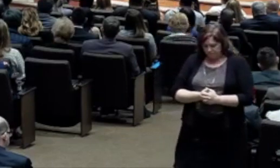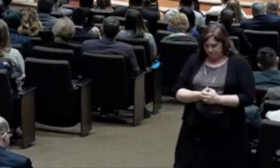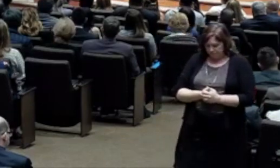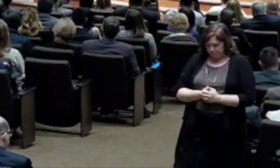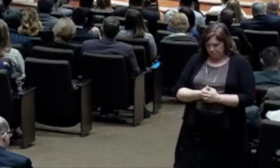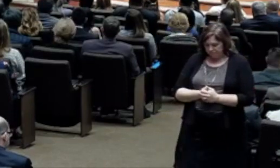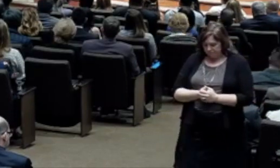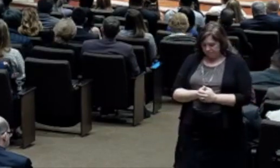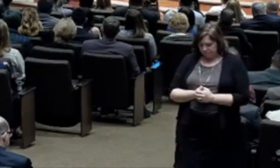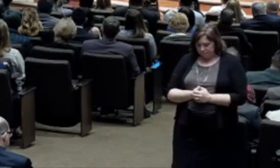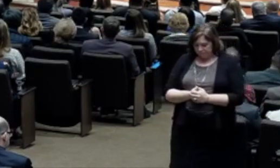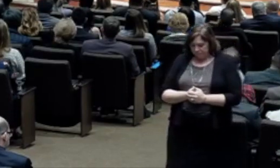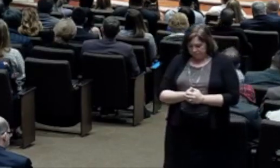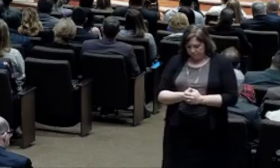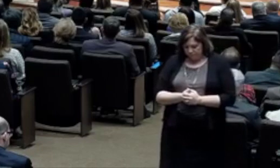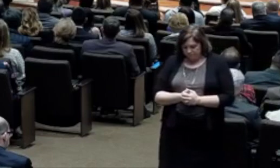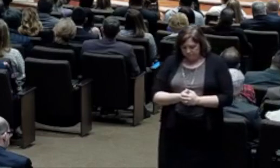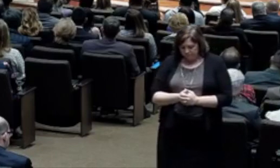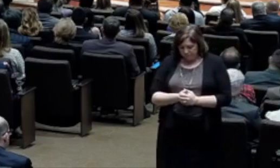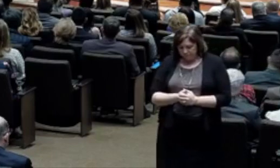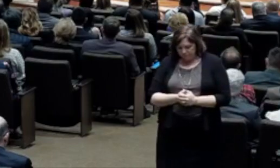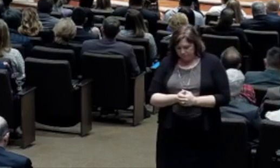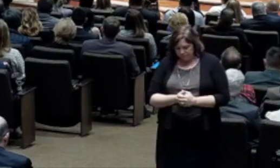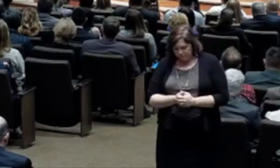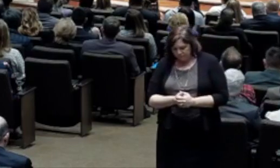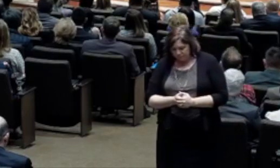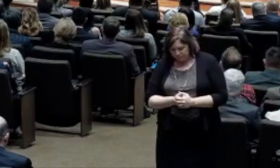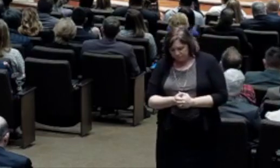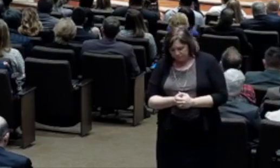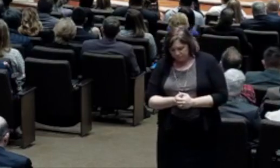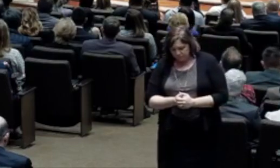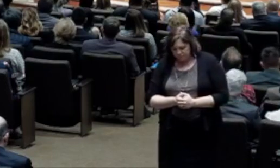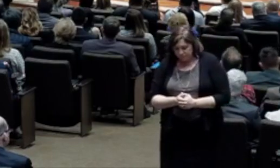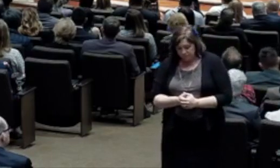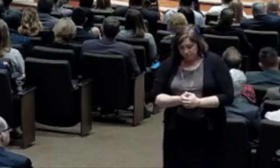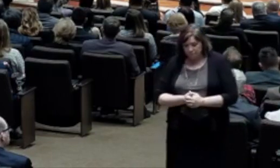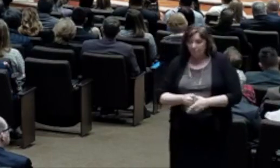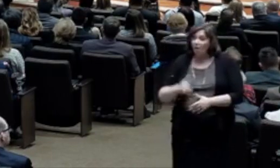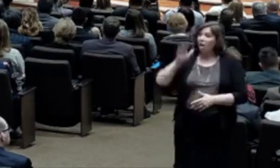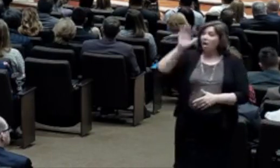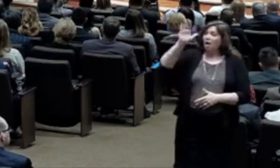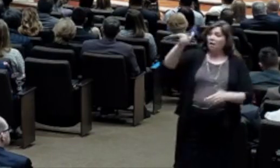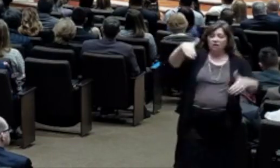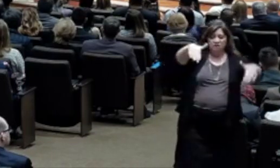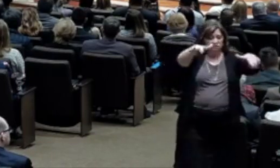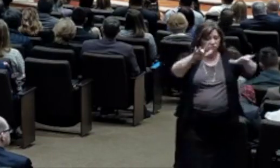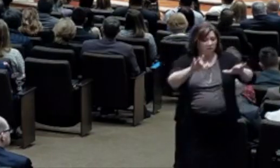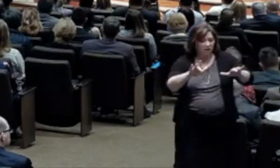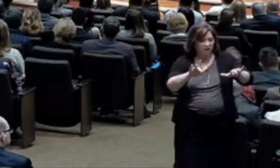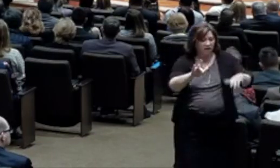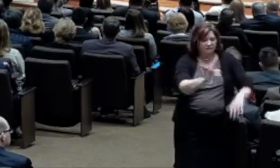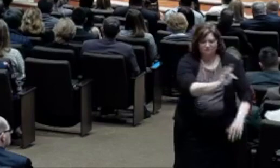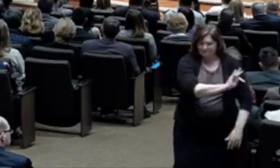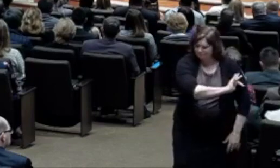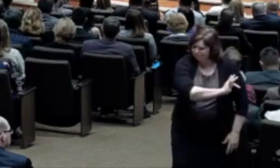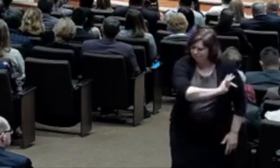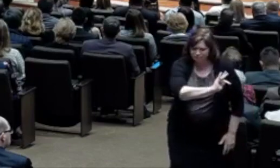I see the empty tomb, the sting of death undone. My broken life is